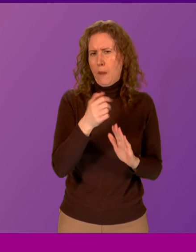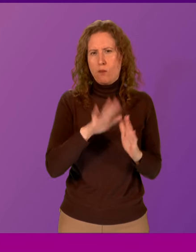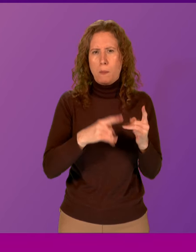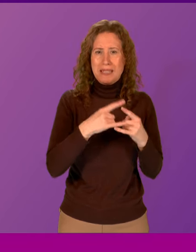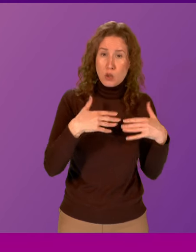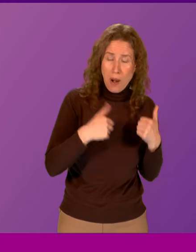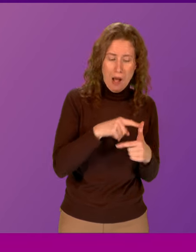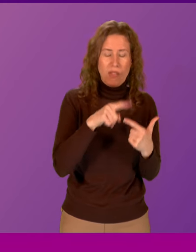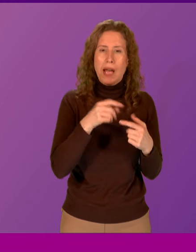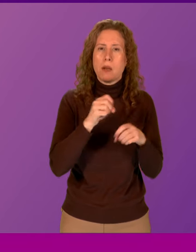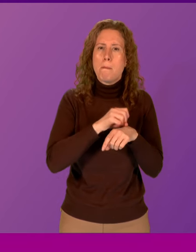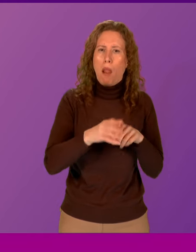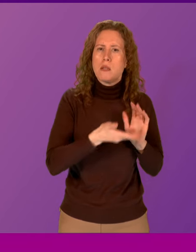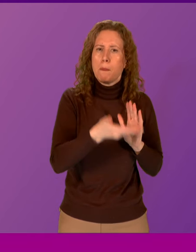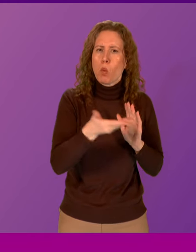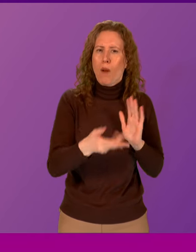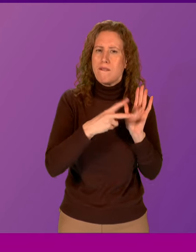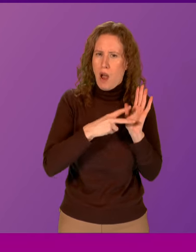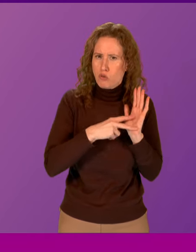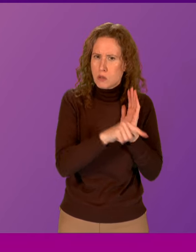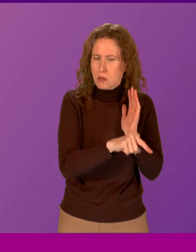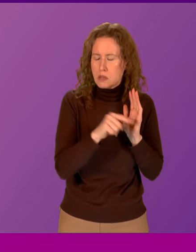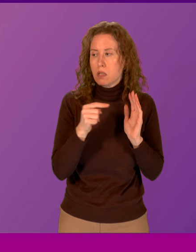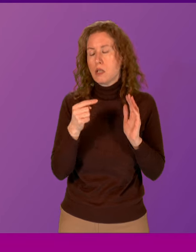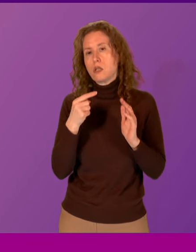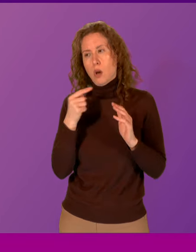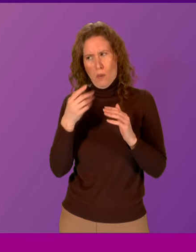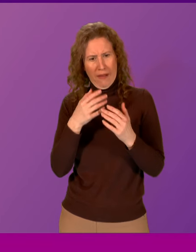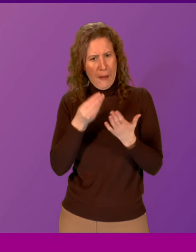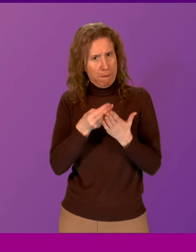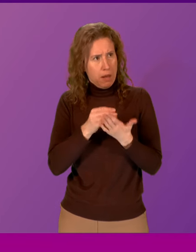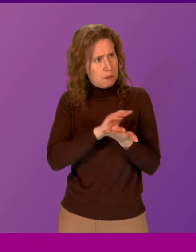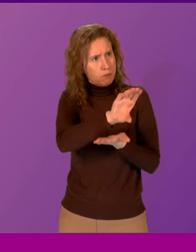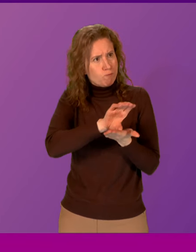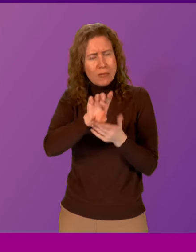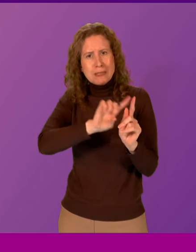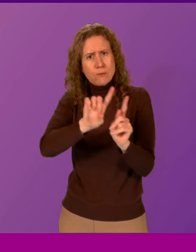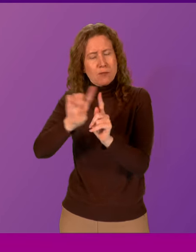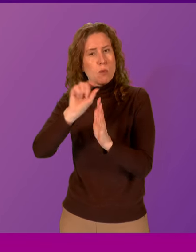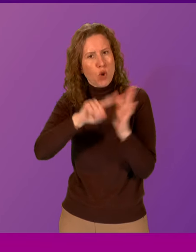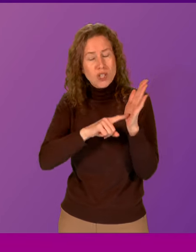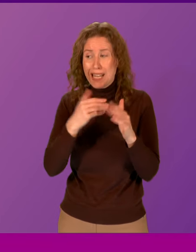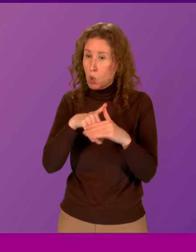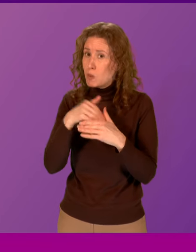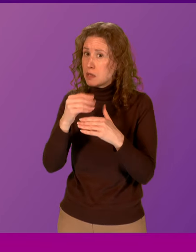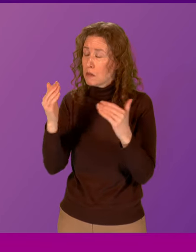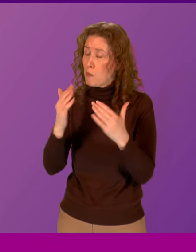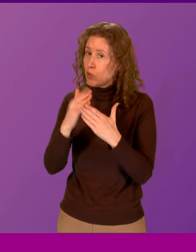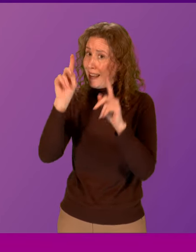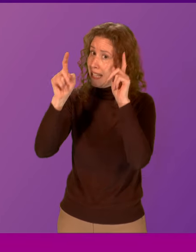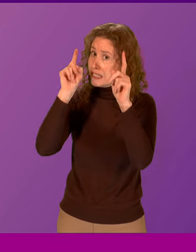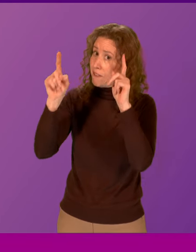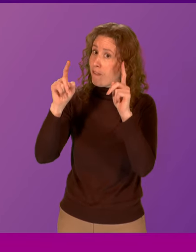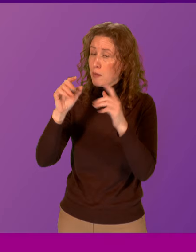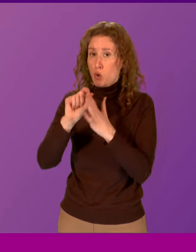Grants totalling £800,000 have been distributed between a whole wide range of projects, including high-quality innovative projects with health boards, third